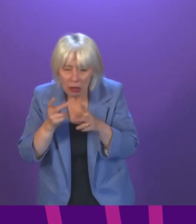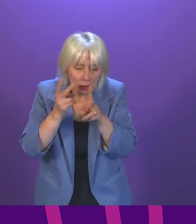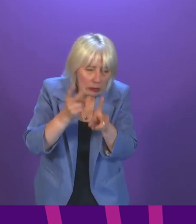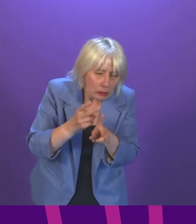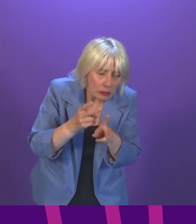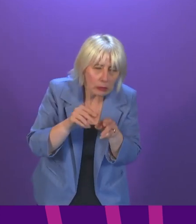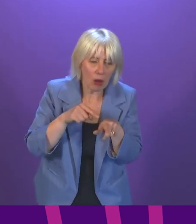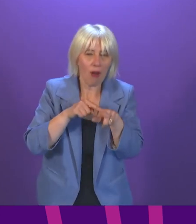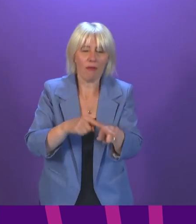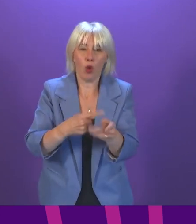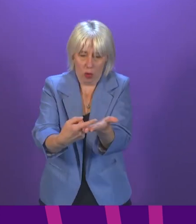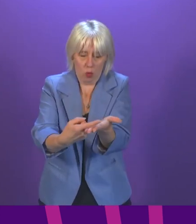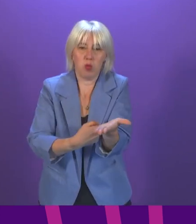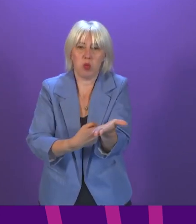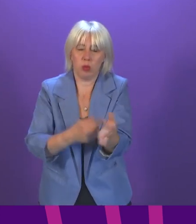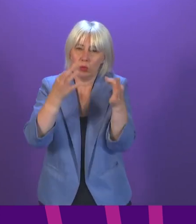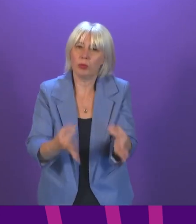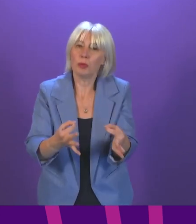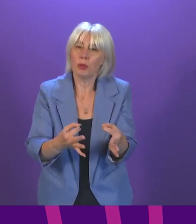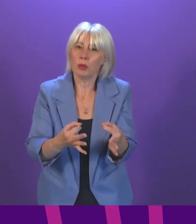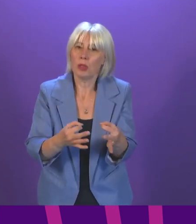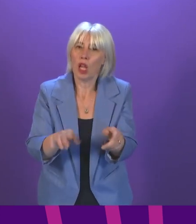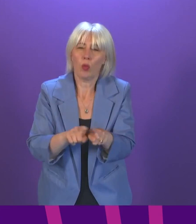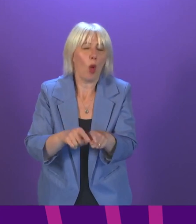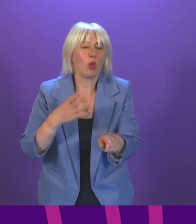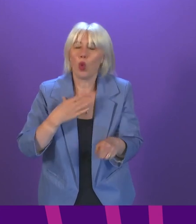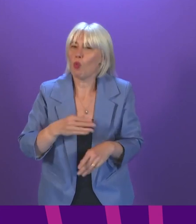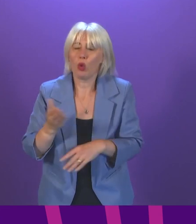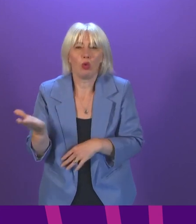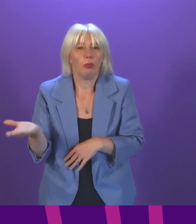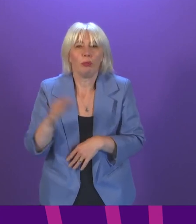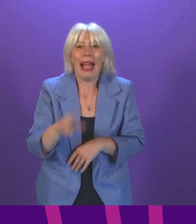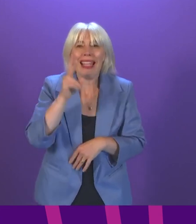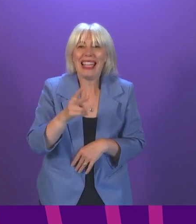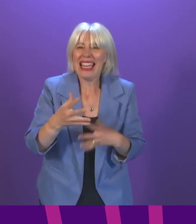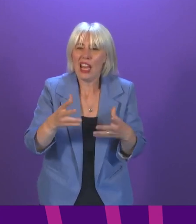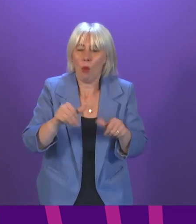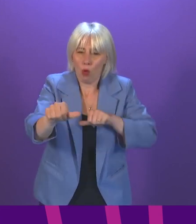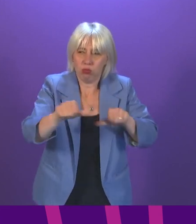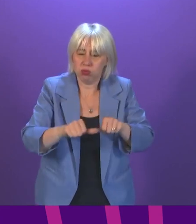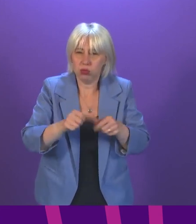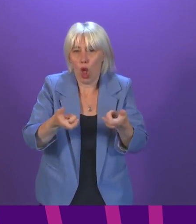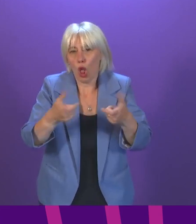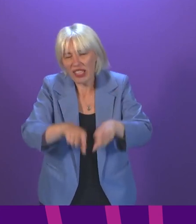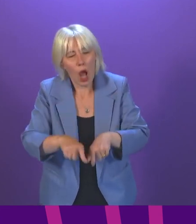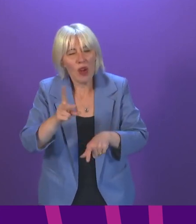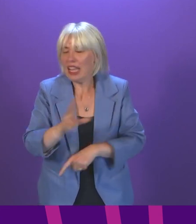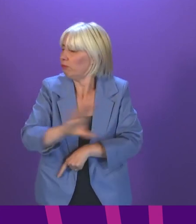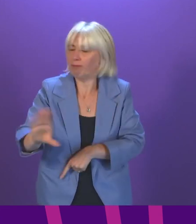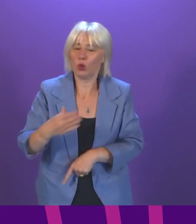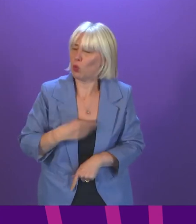compliance with existing mitigations and without having to reintroduce any tighter restrictions. But to do that,